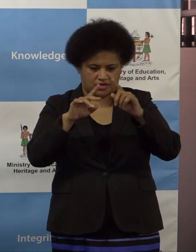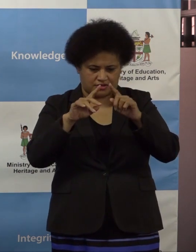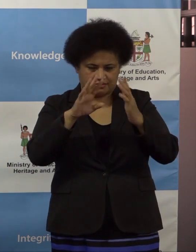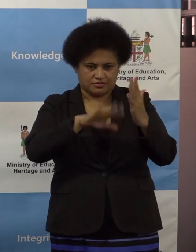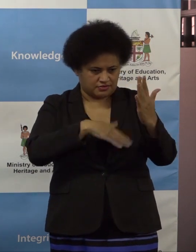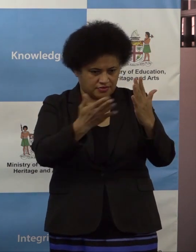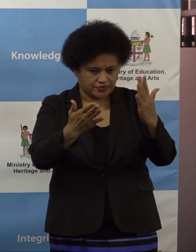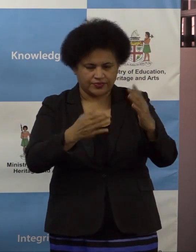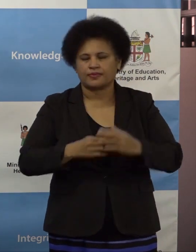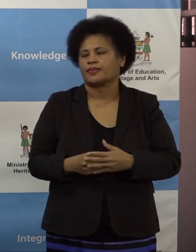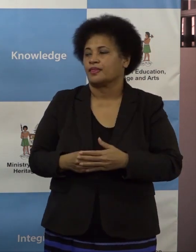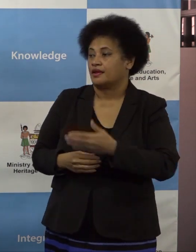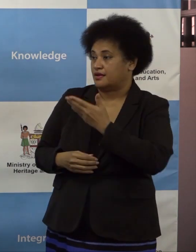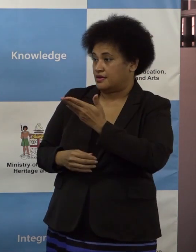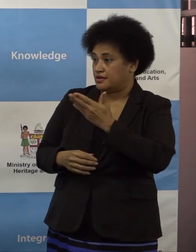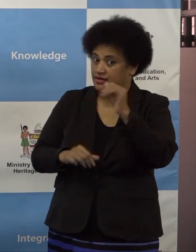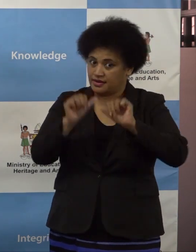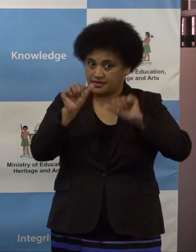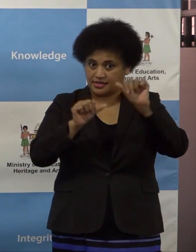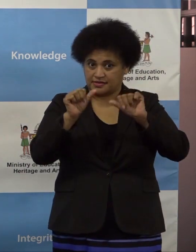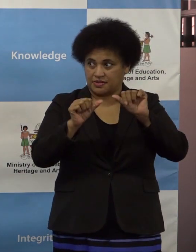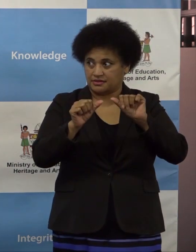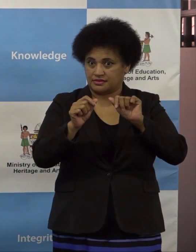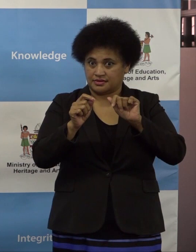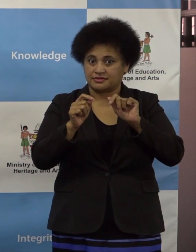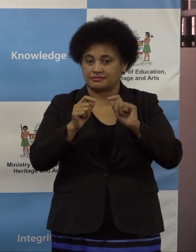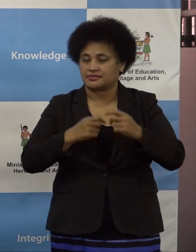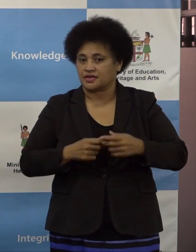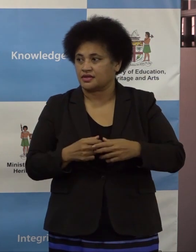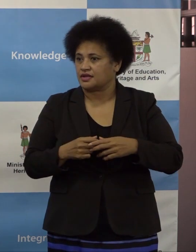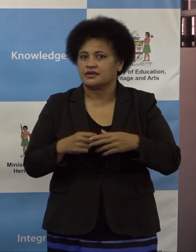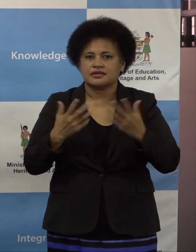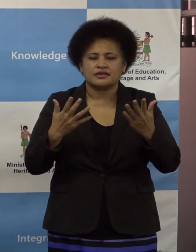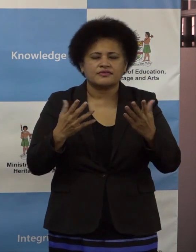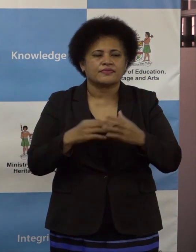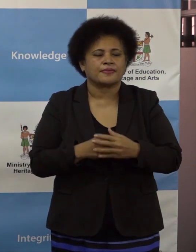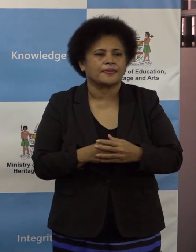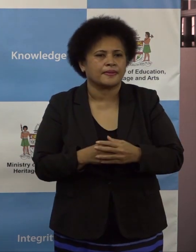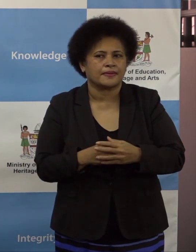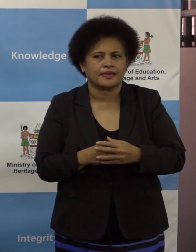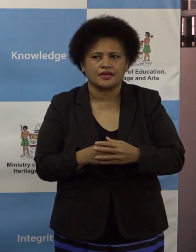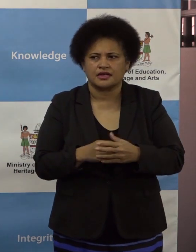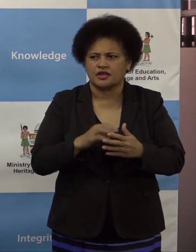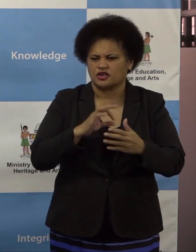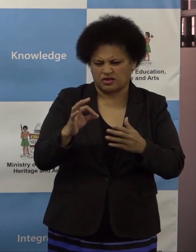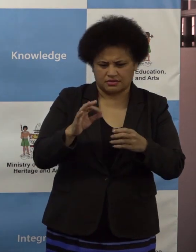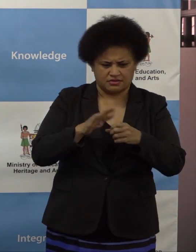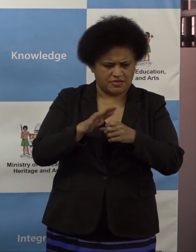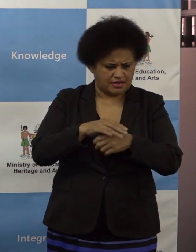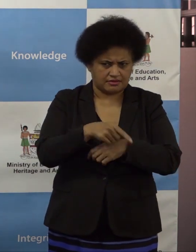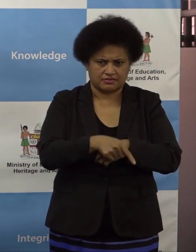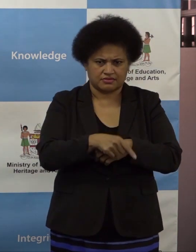The idea for that assessment, as I have clarified earlier on, is really not to make the child,